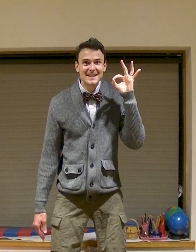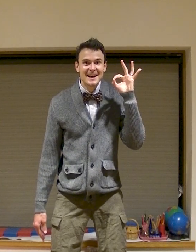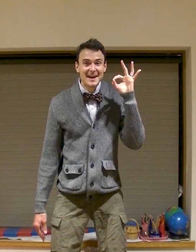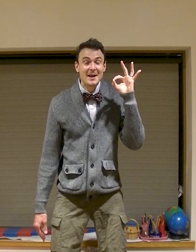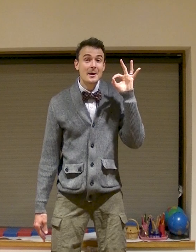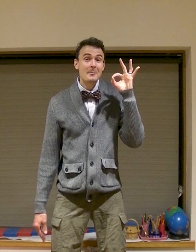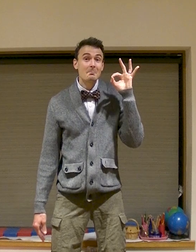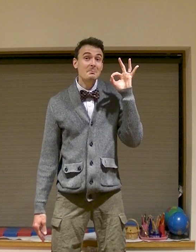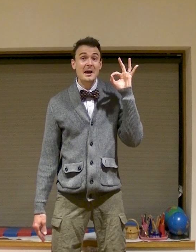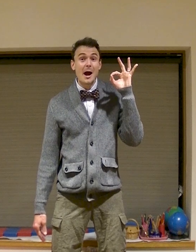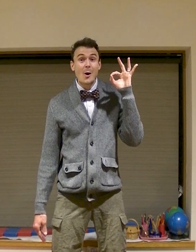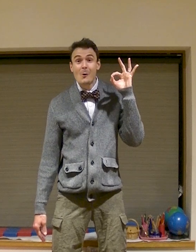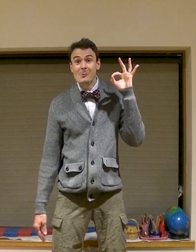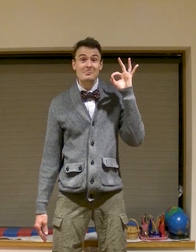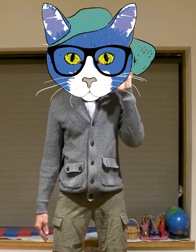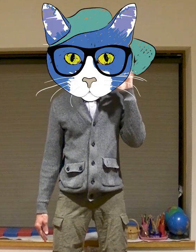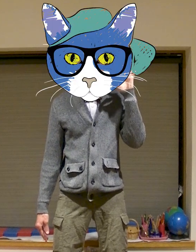meow meow